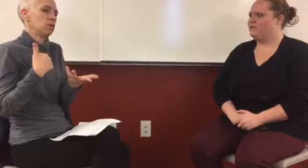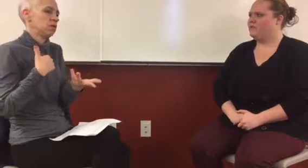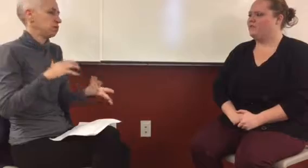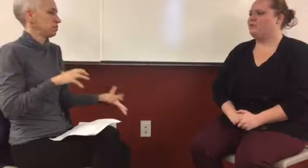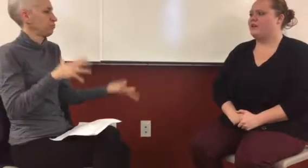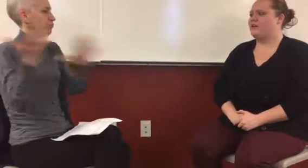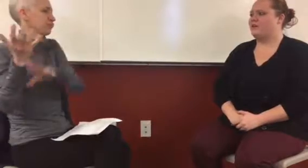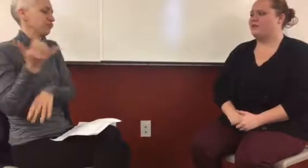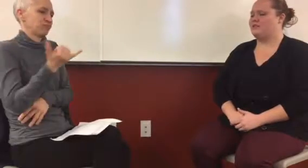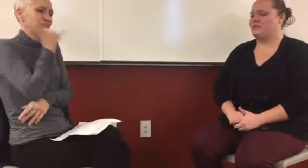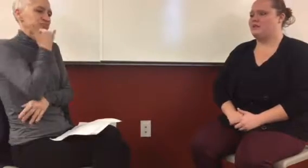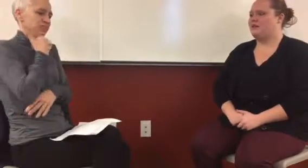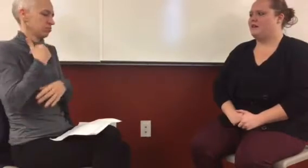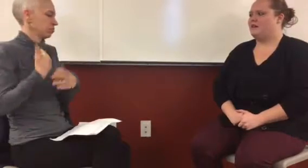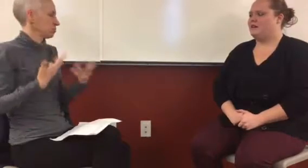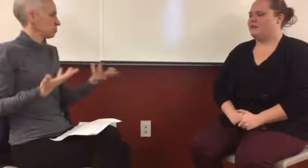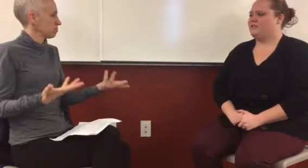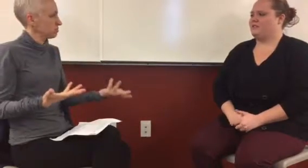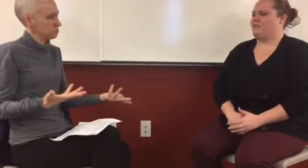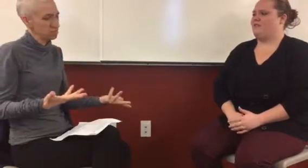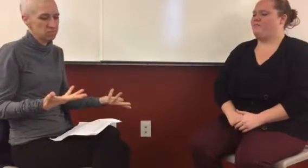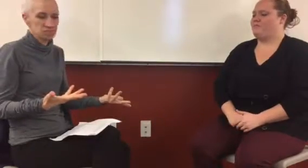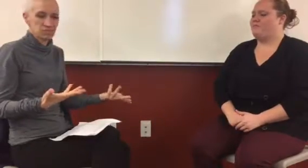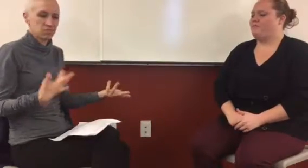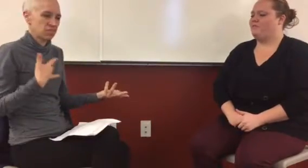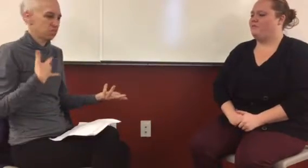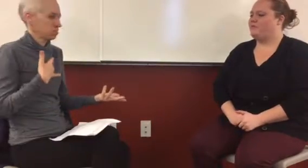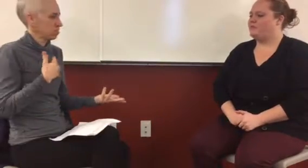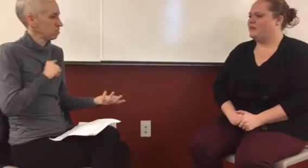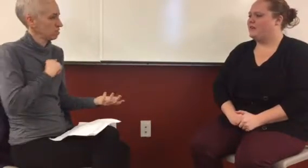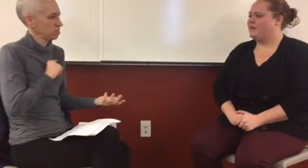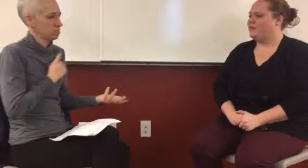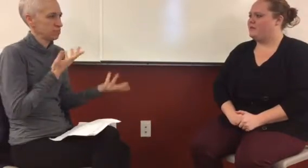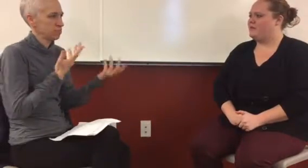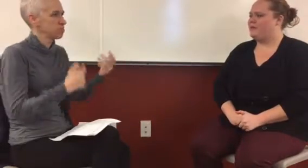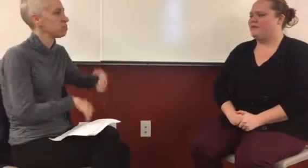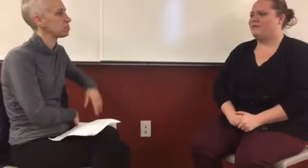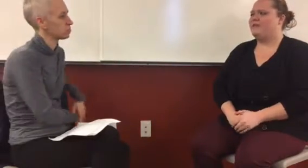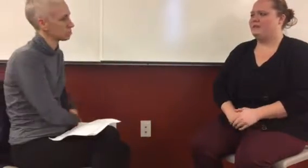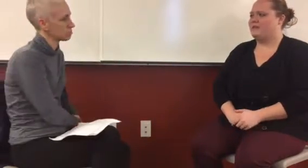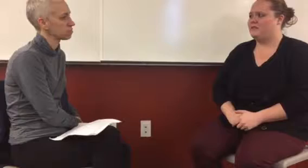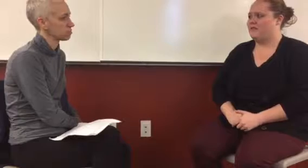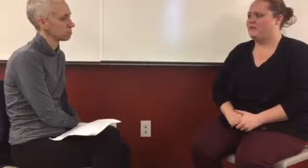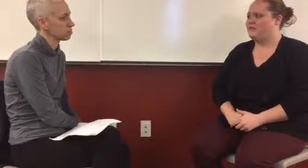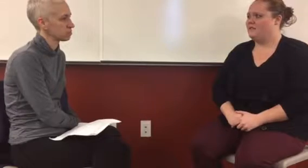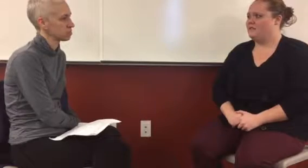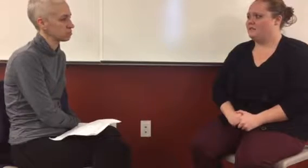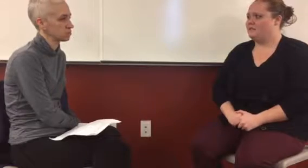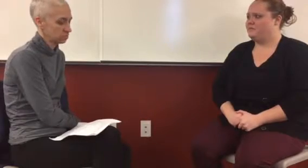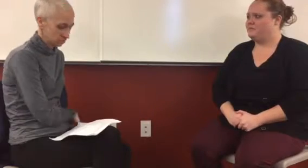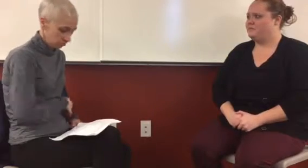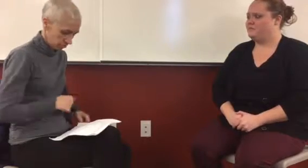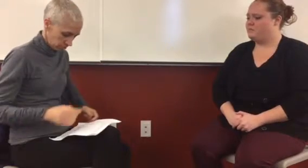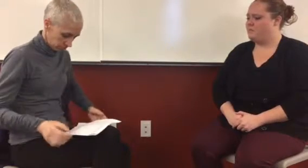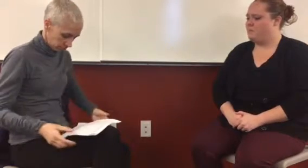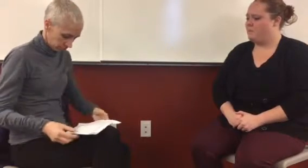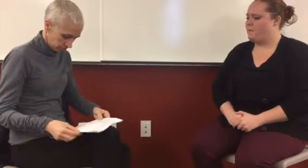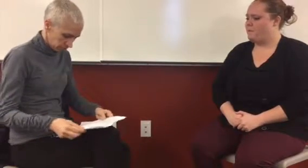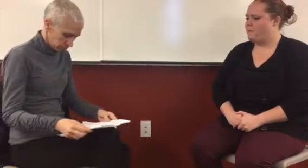So I've been trying to follow the steps, but it's just, I've been really upset about it and messed up and I feel a little guilty. Yeah, it sounds like maybe